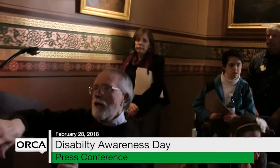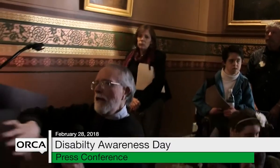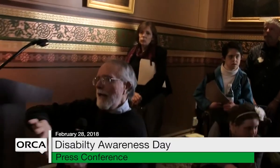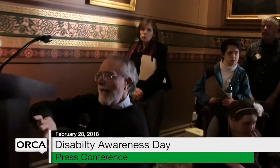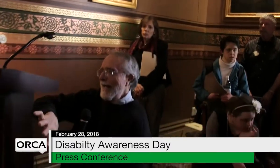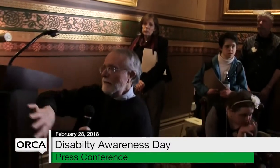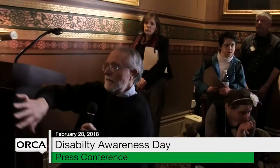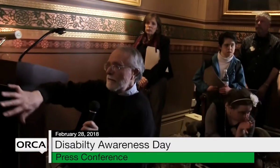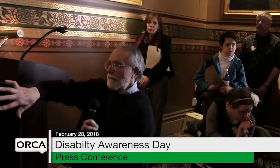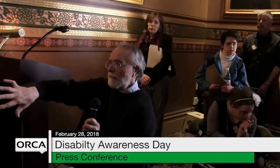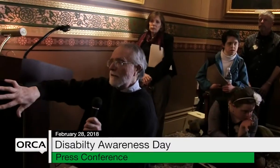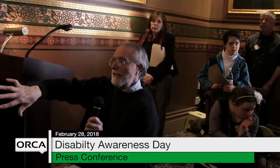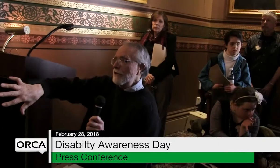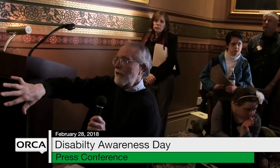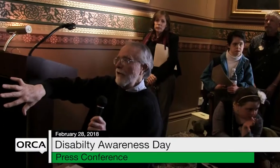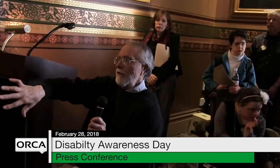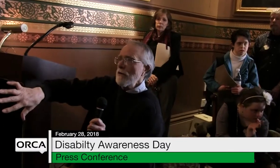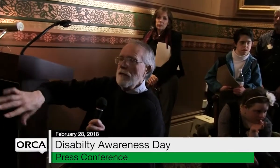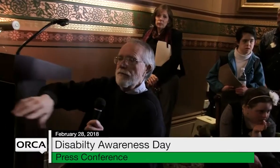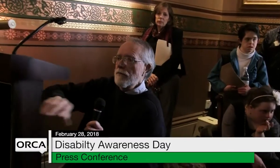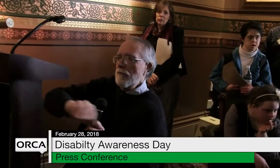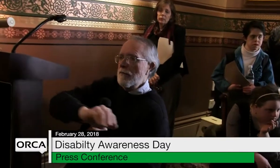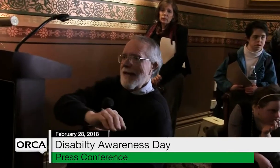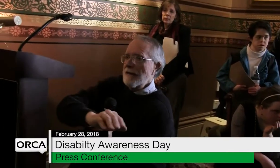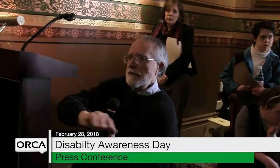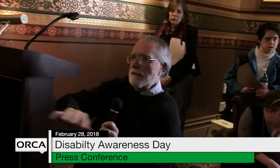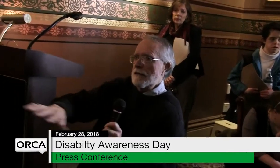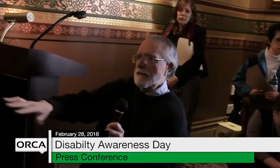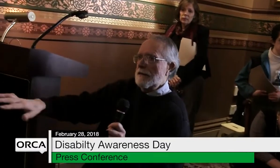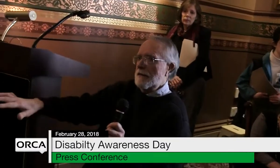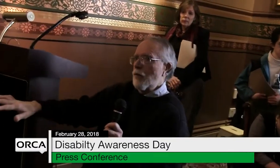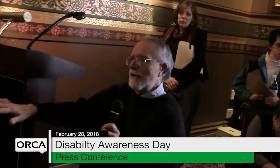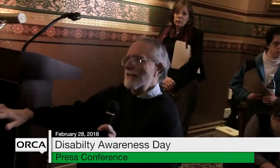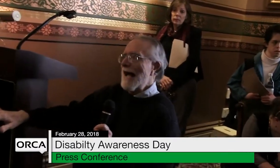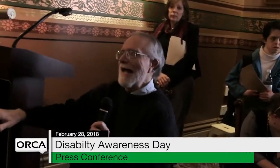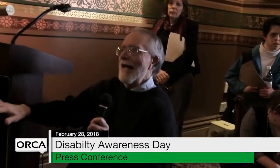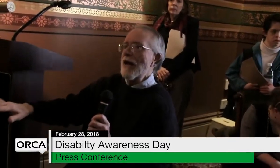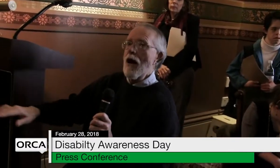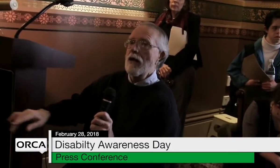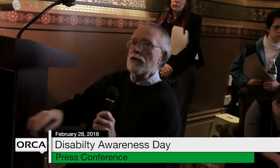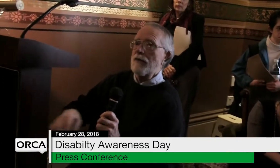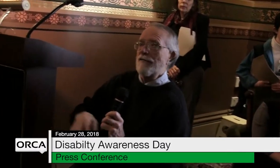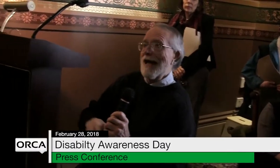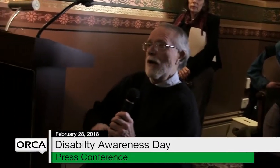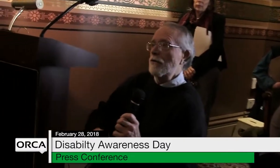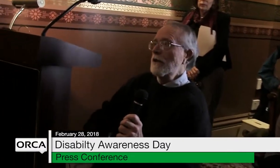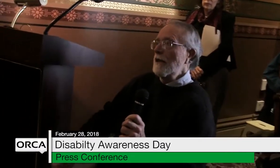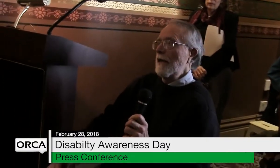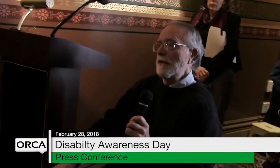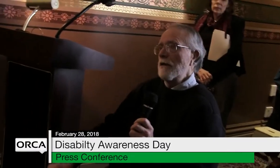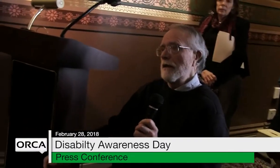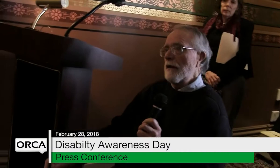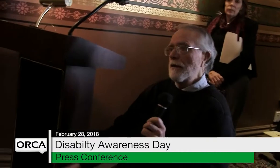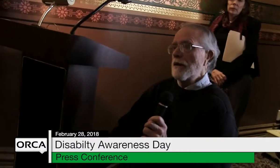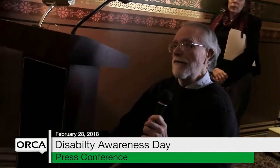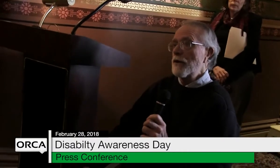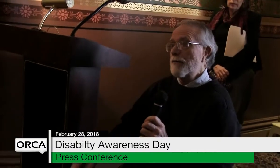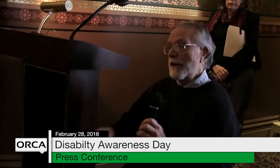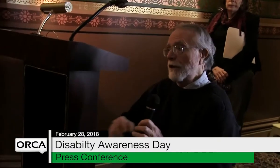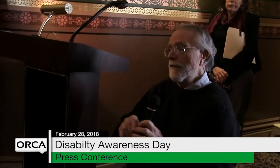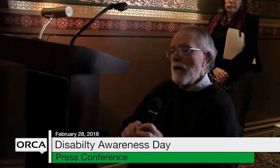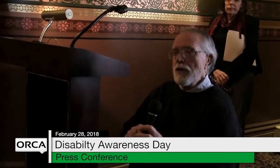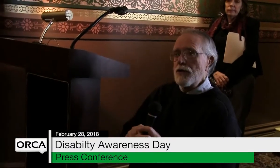school. And this year, that was not at all to be found in the